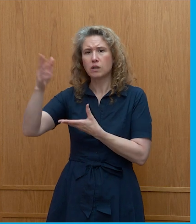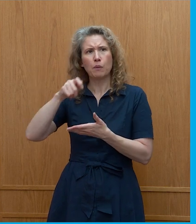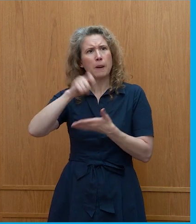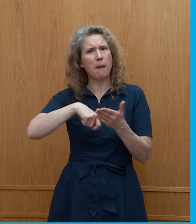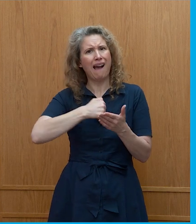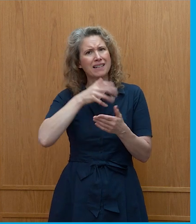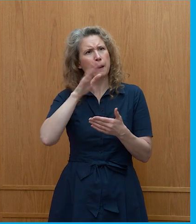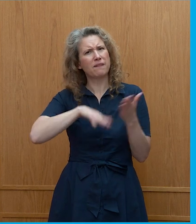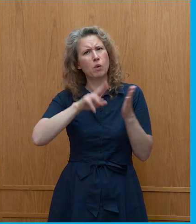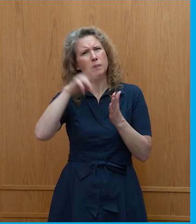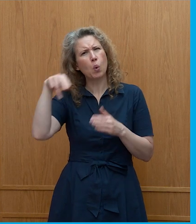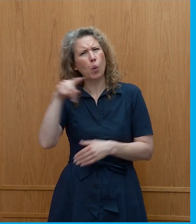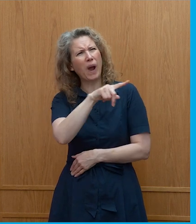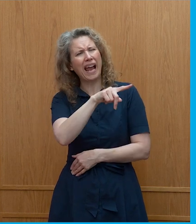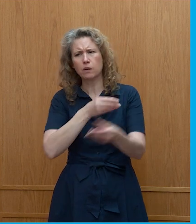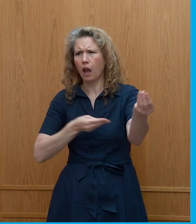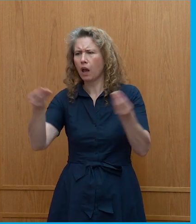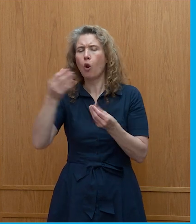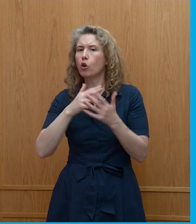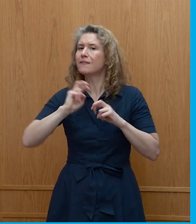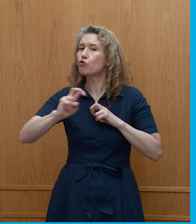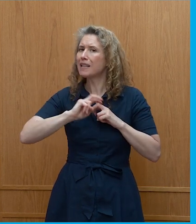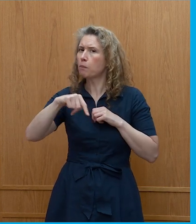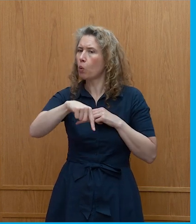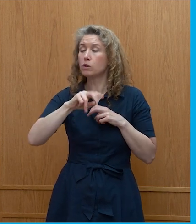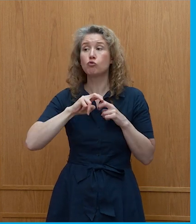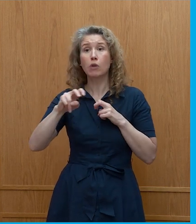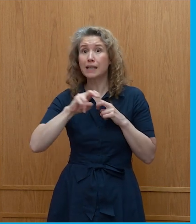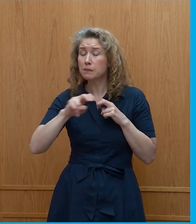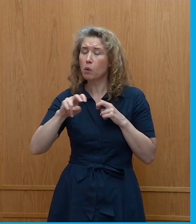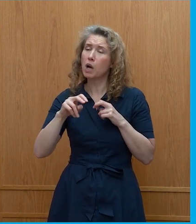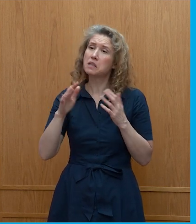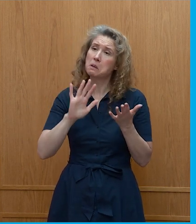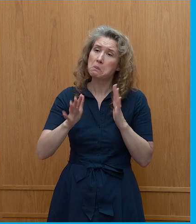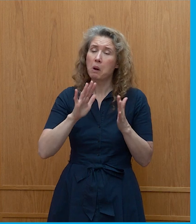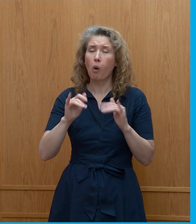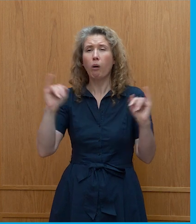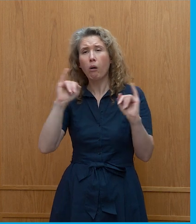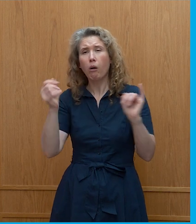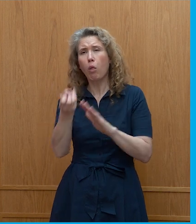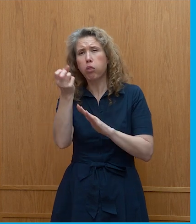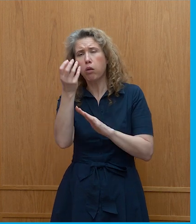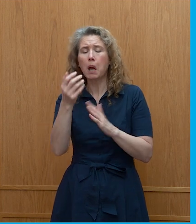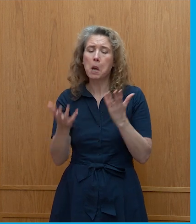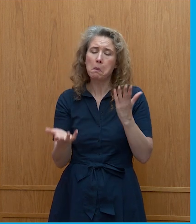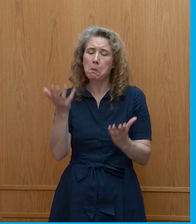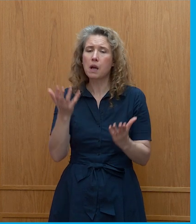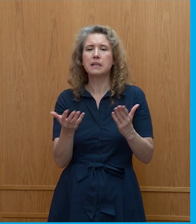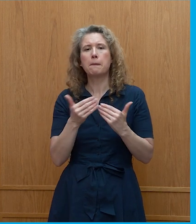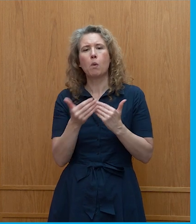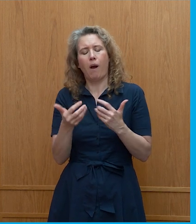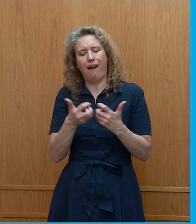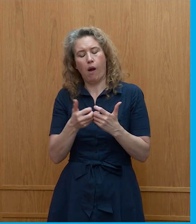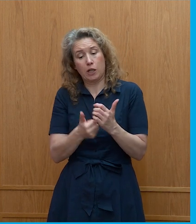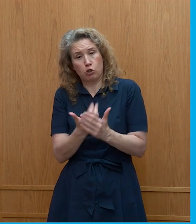Norway so there is a lot of transport and transport doesn't always add a substantial amount to of carbon emissions it's more about how it's being